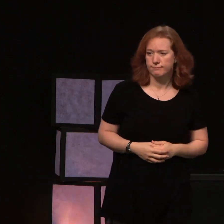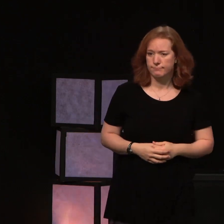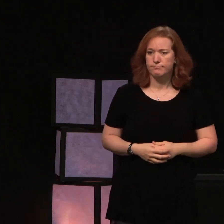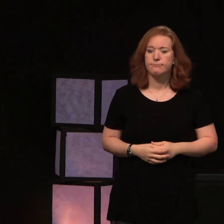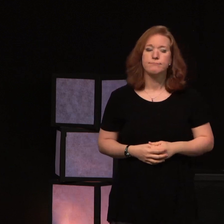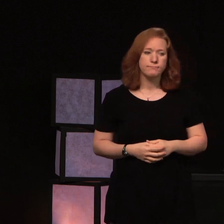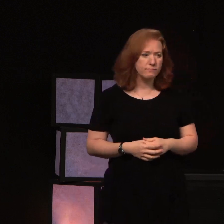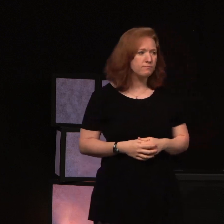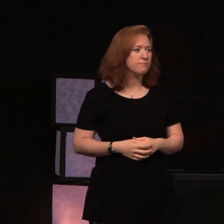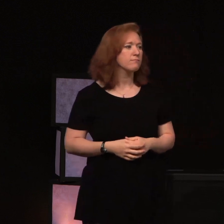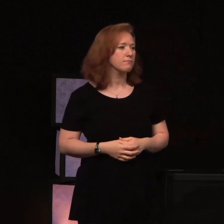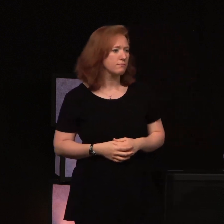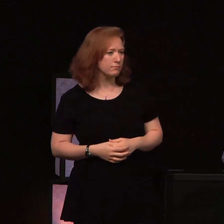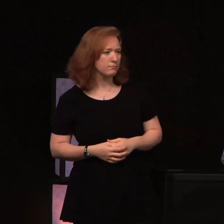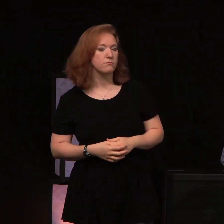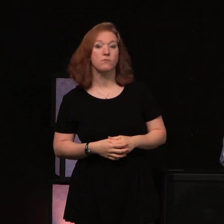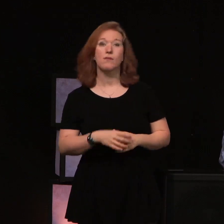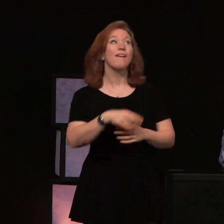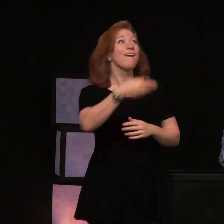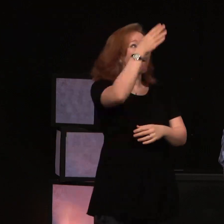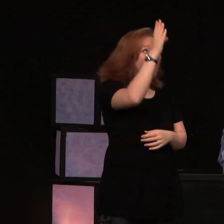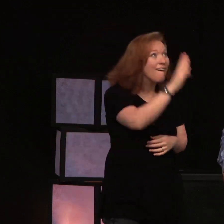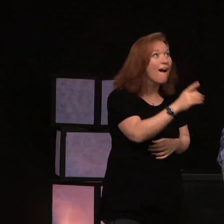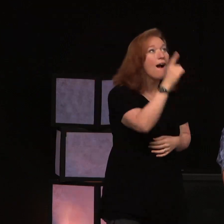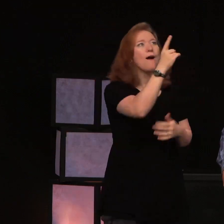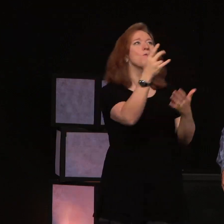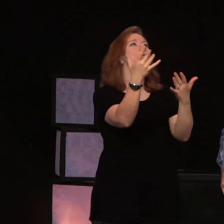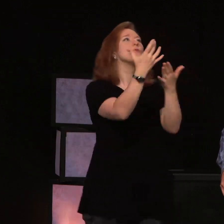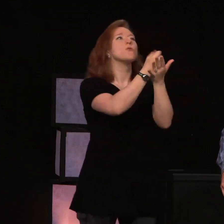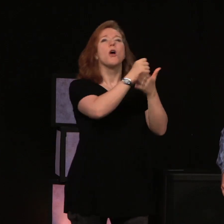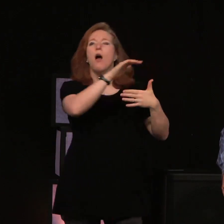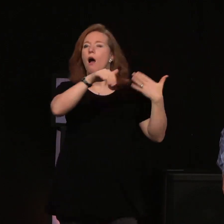Give God all the credit for healing.